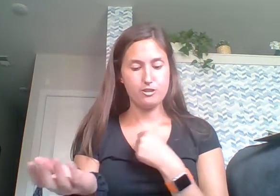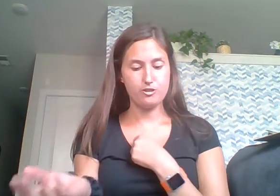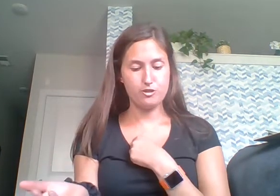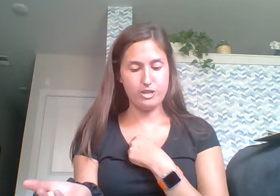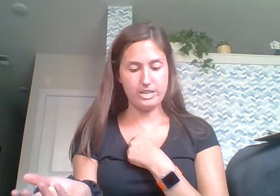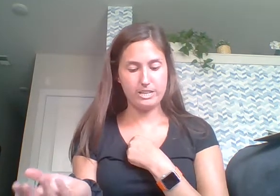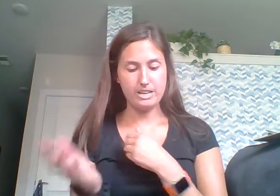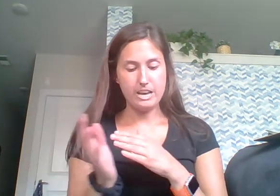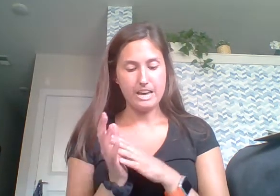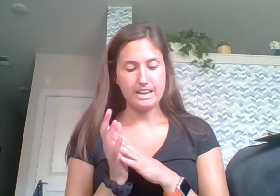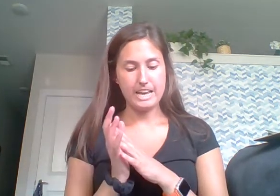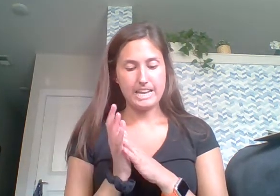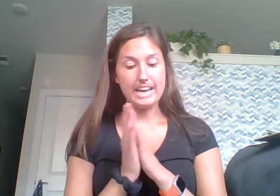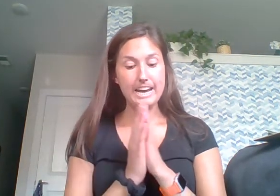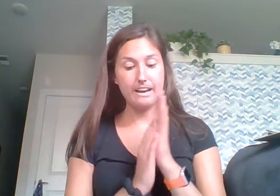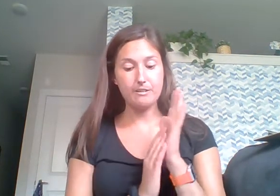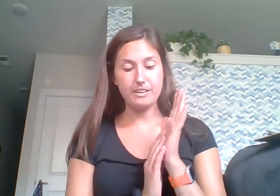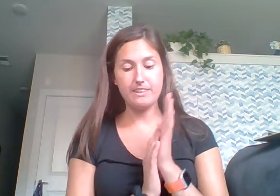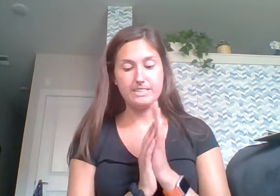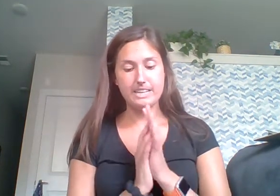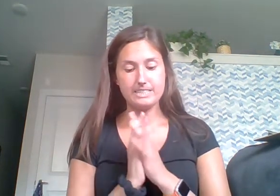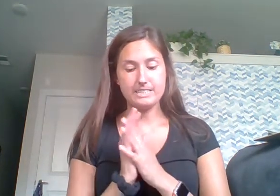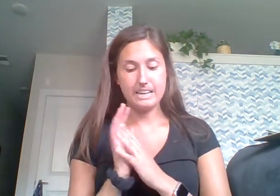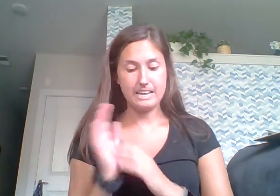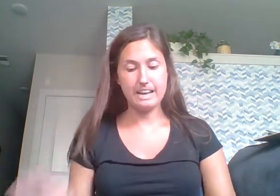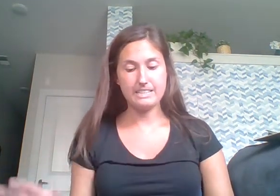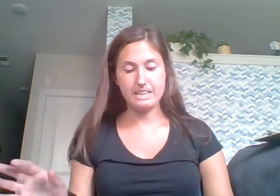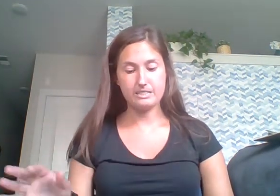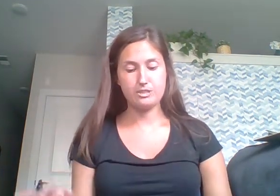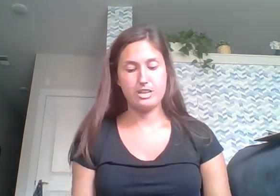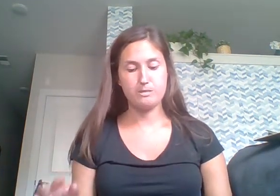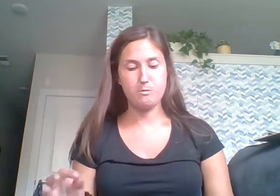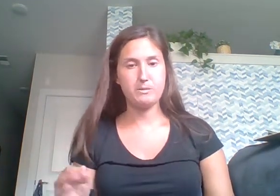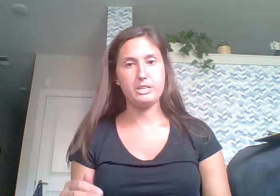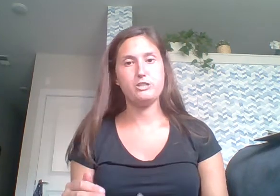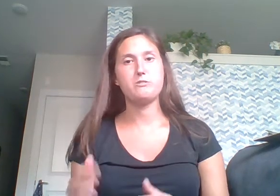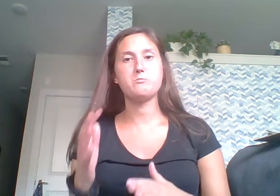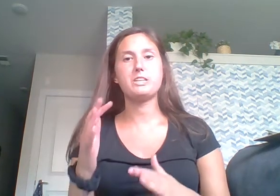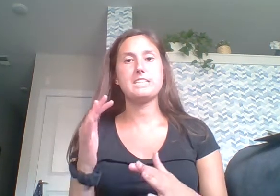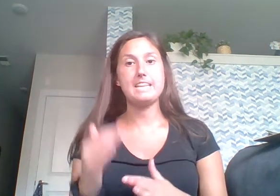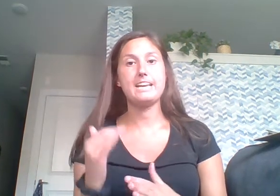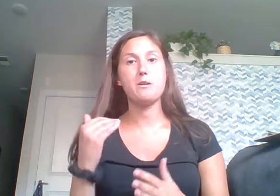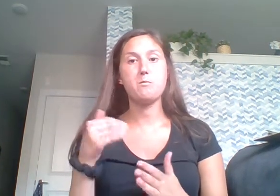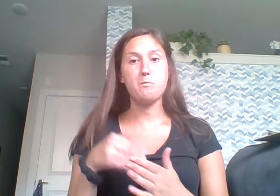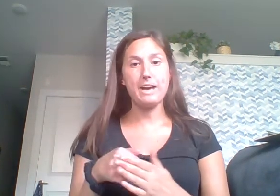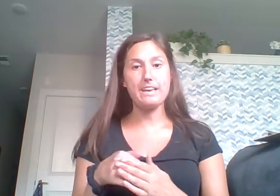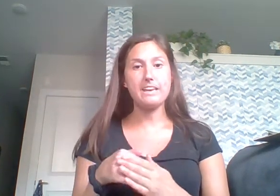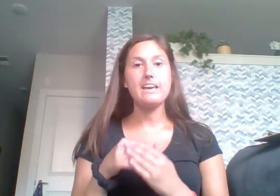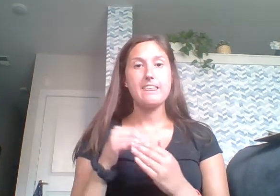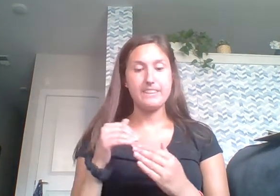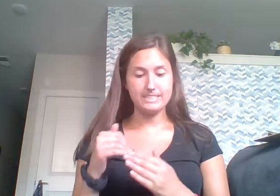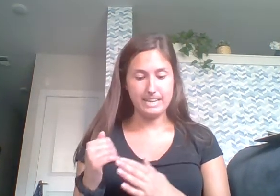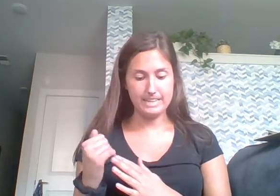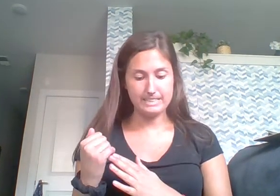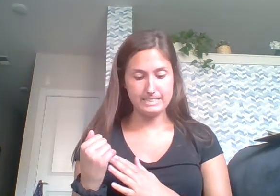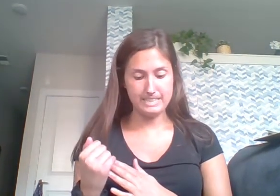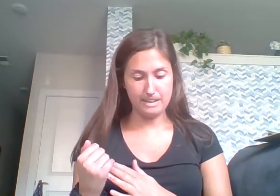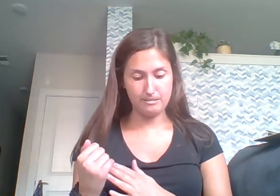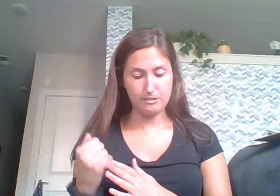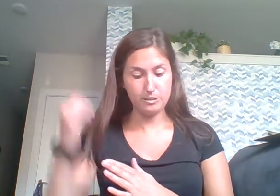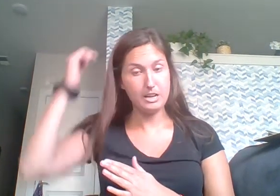Trick. Okay, now in this next and last exercise, what we need to do is we're going to take away the second sound, or